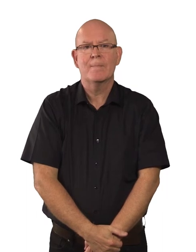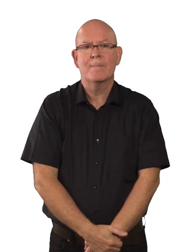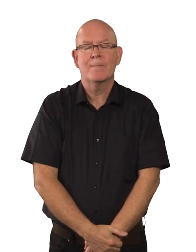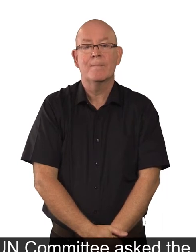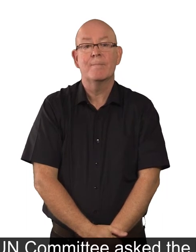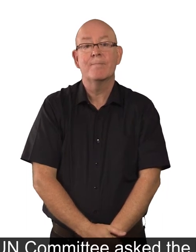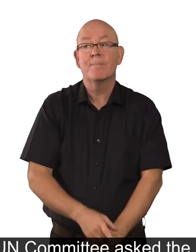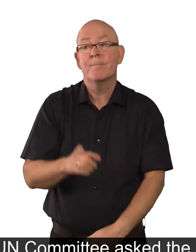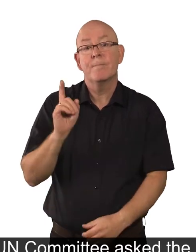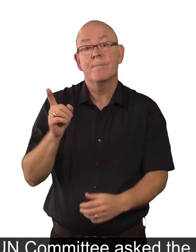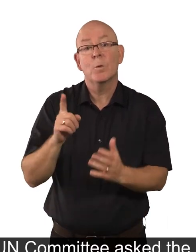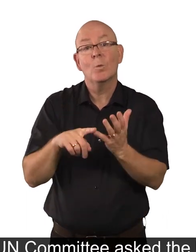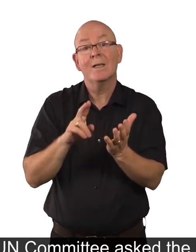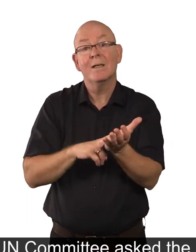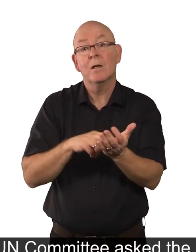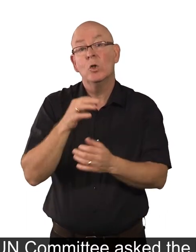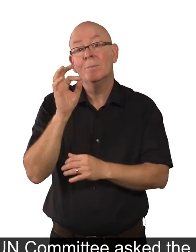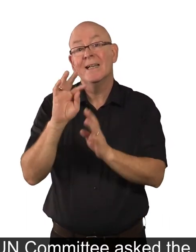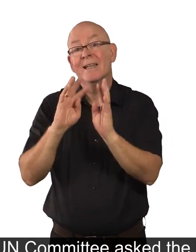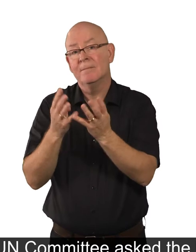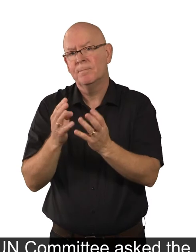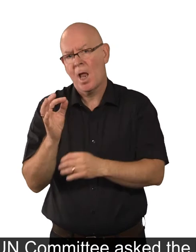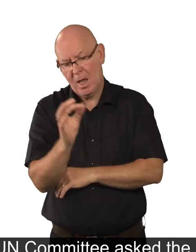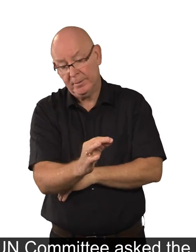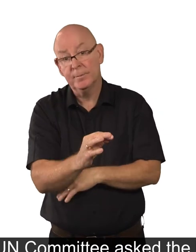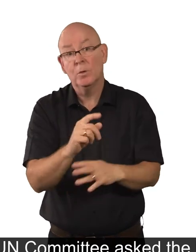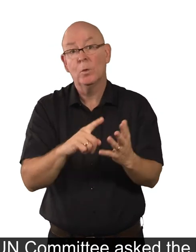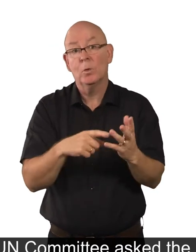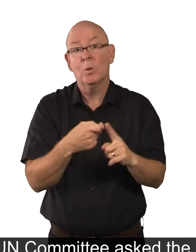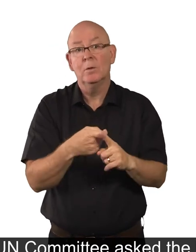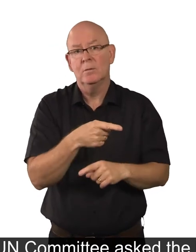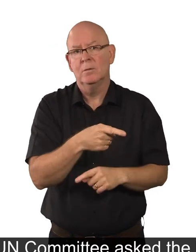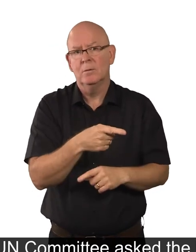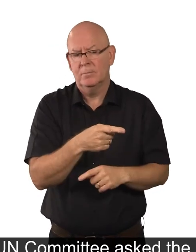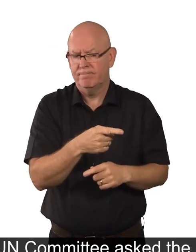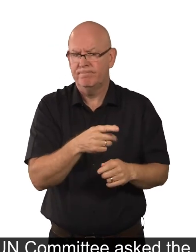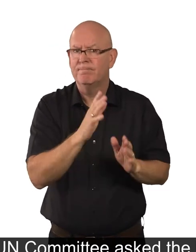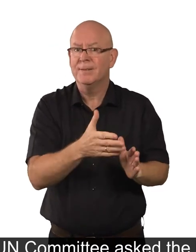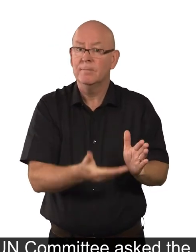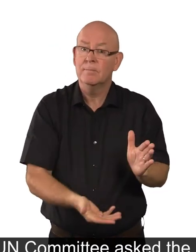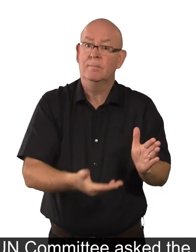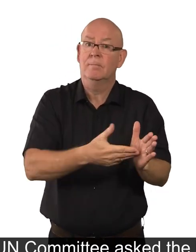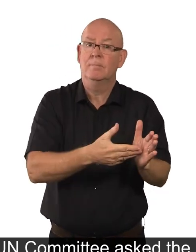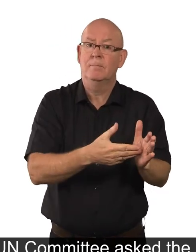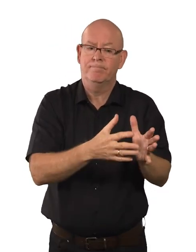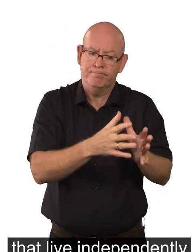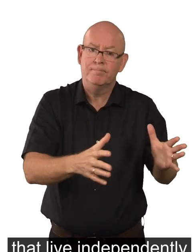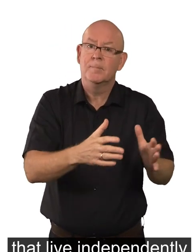The UN committee asked the UK to increase the number of disabled people that live